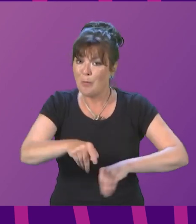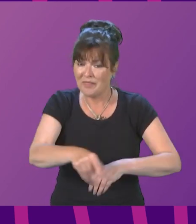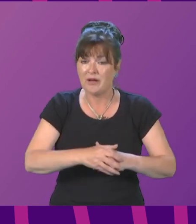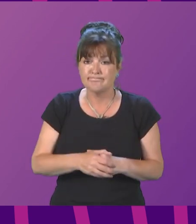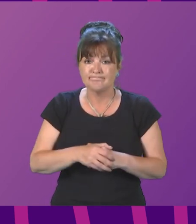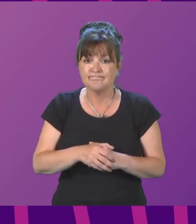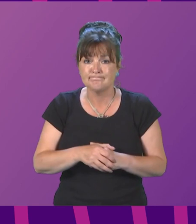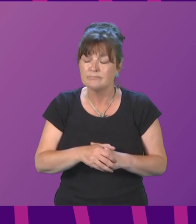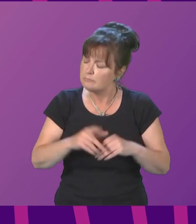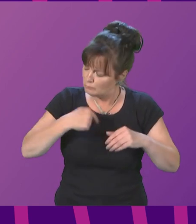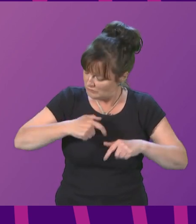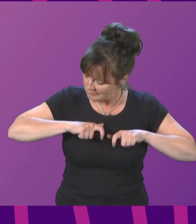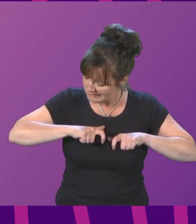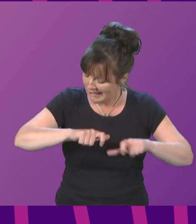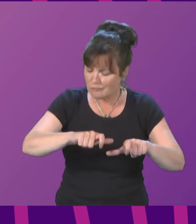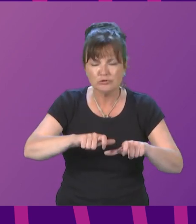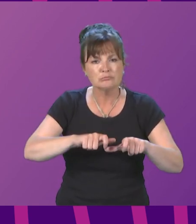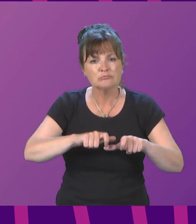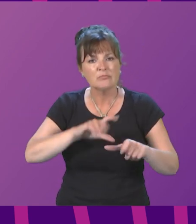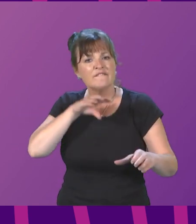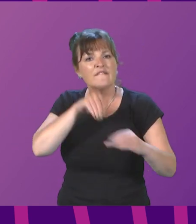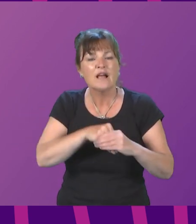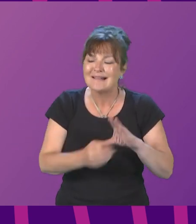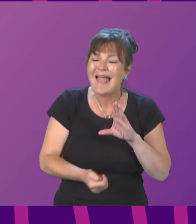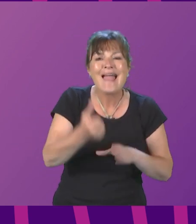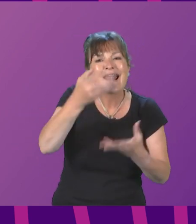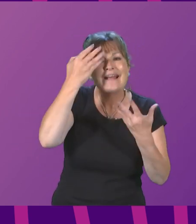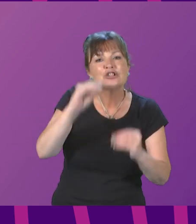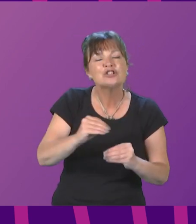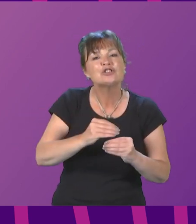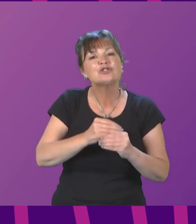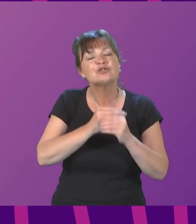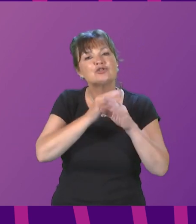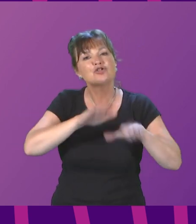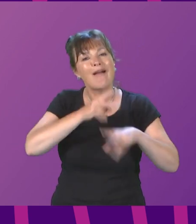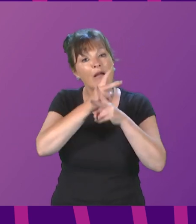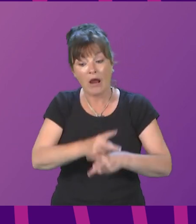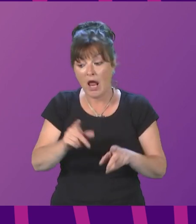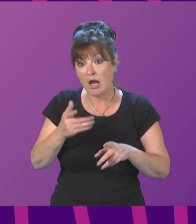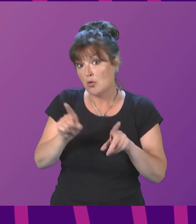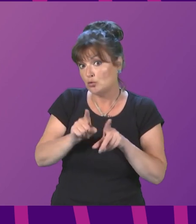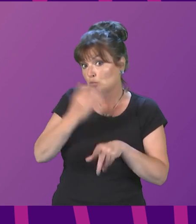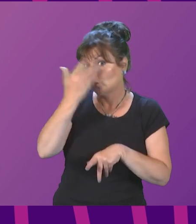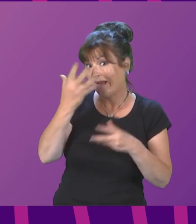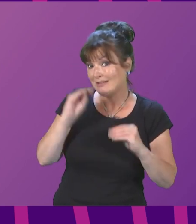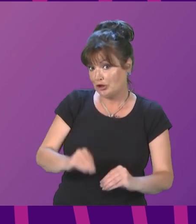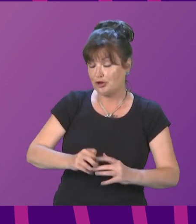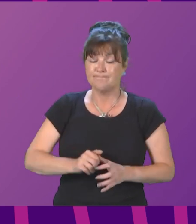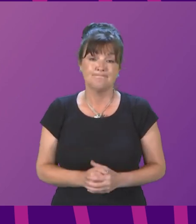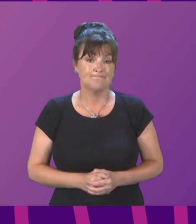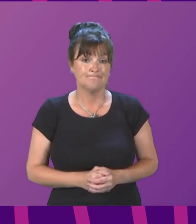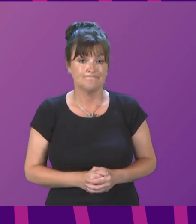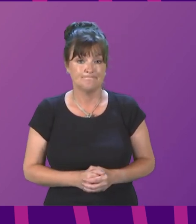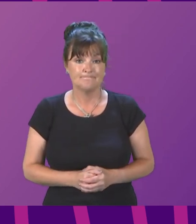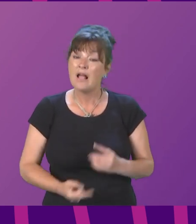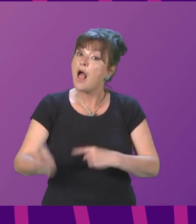to invest in and improve early education and childcare and school education. Last year, we delivered the expansion of